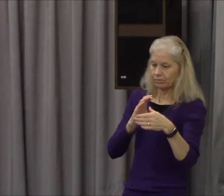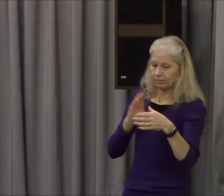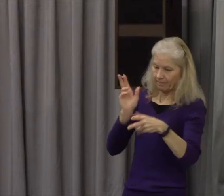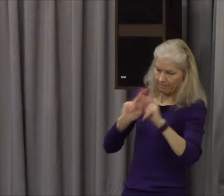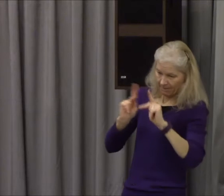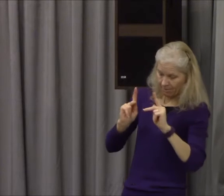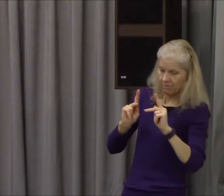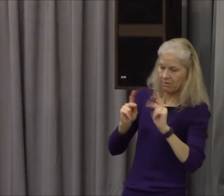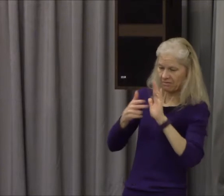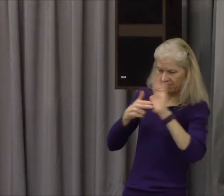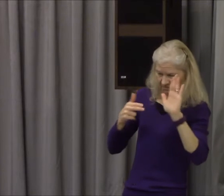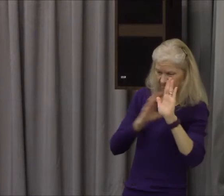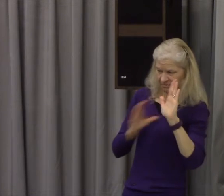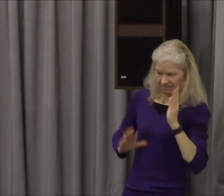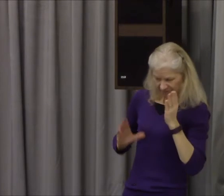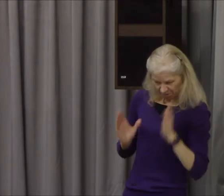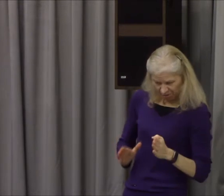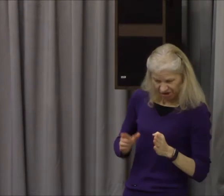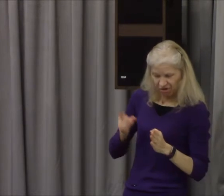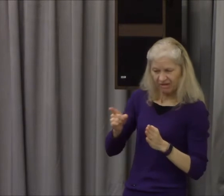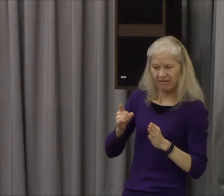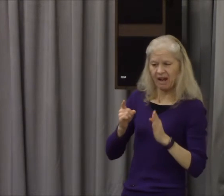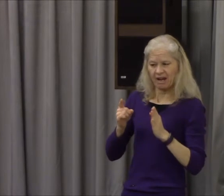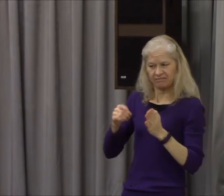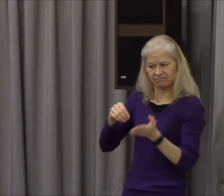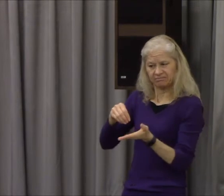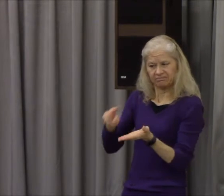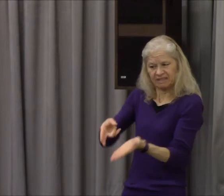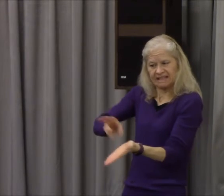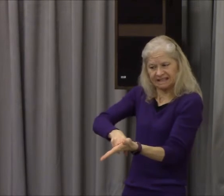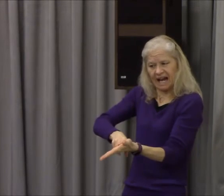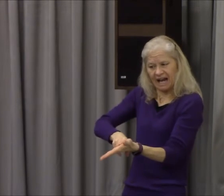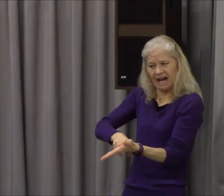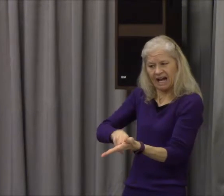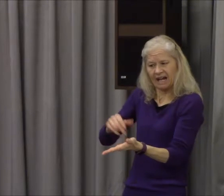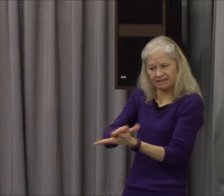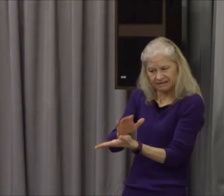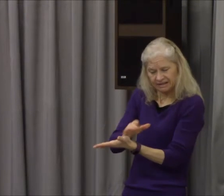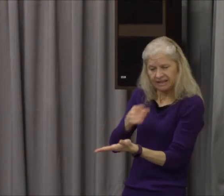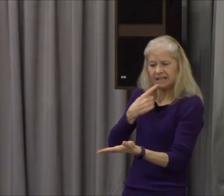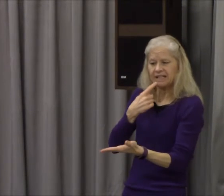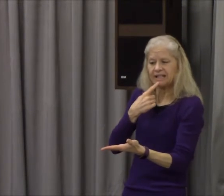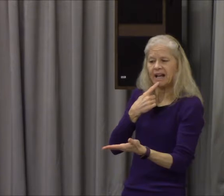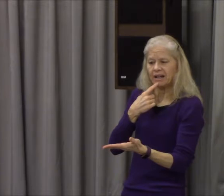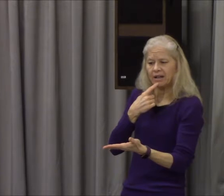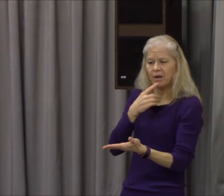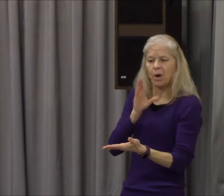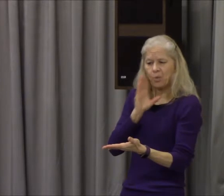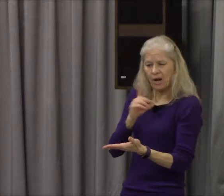when they should be called upon to deliver it not to deny trust when they should be called upon deliver it up